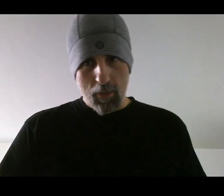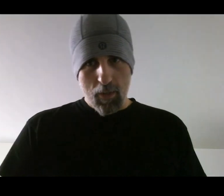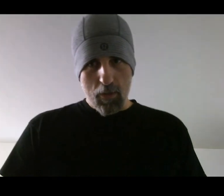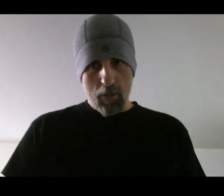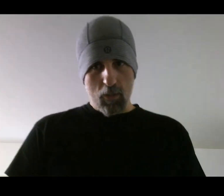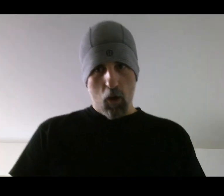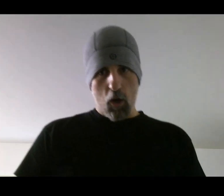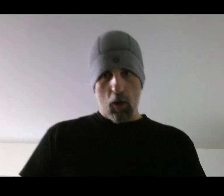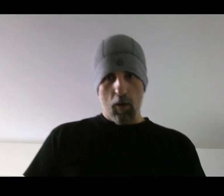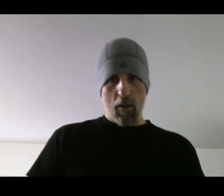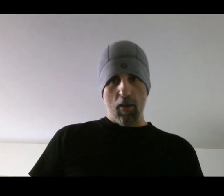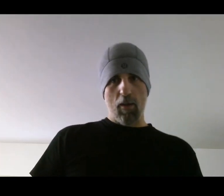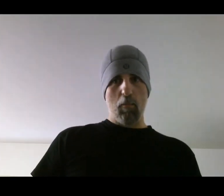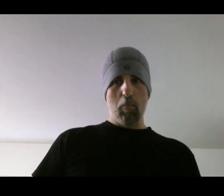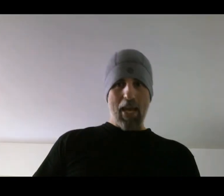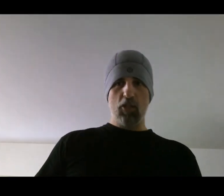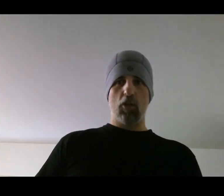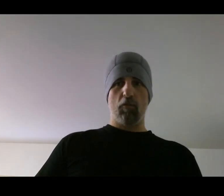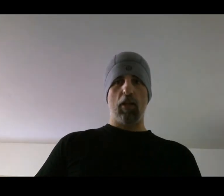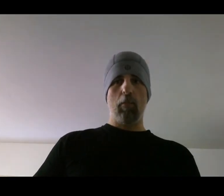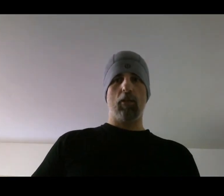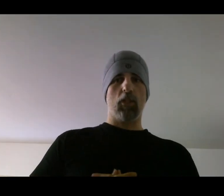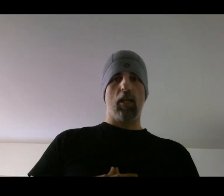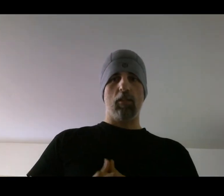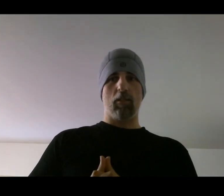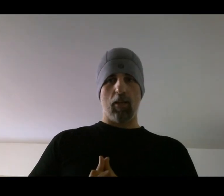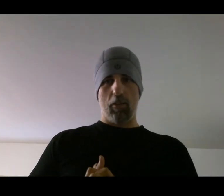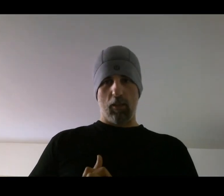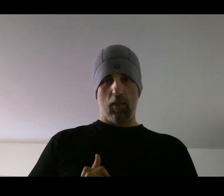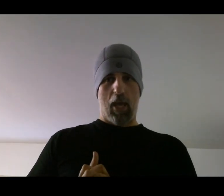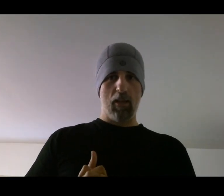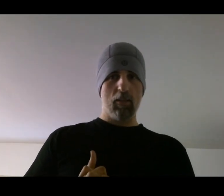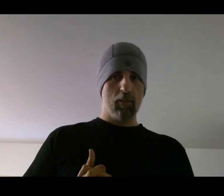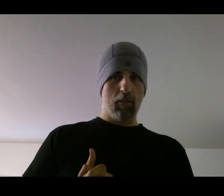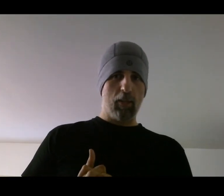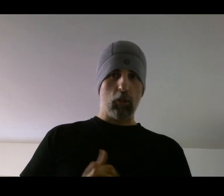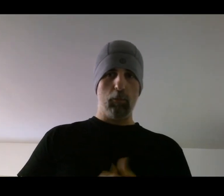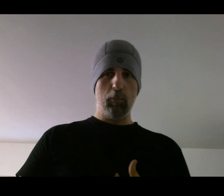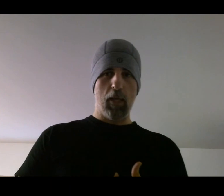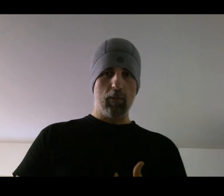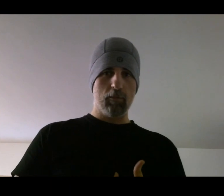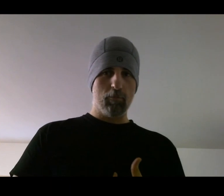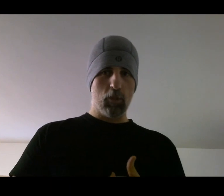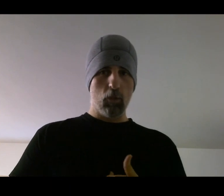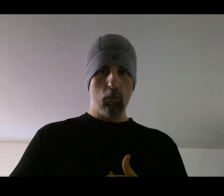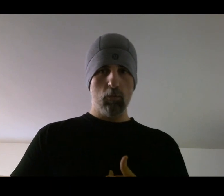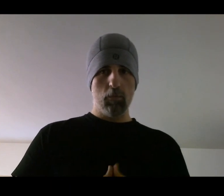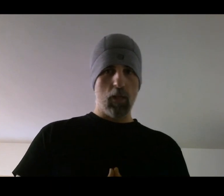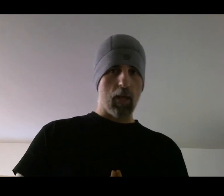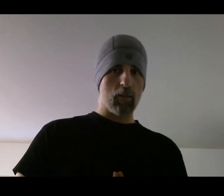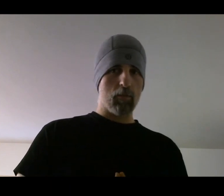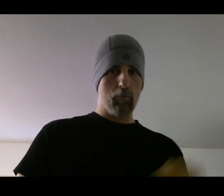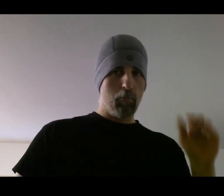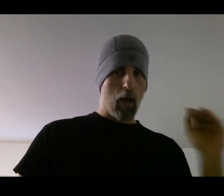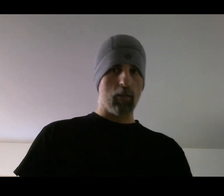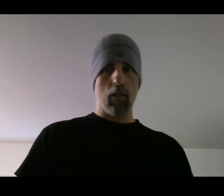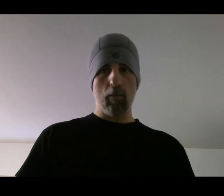These are major fundamental changes that I think can and should be made to the next boxing game,